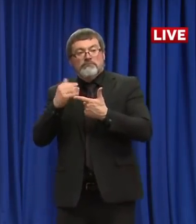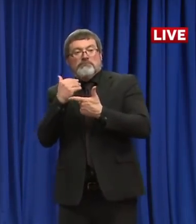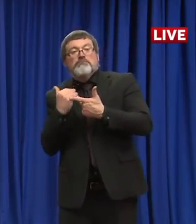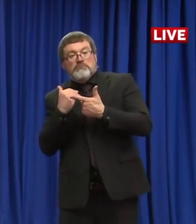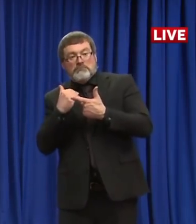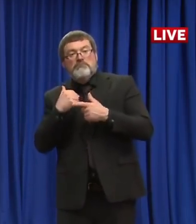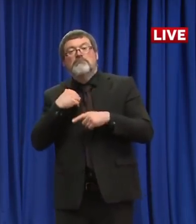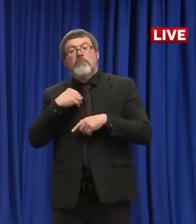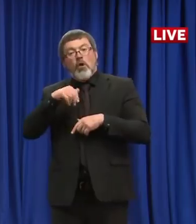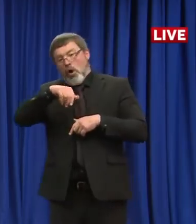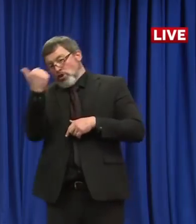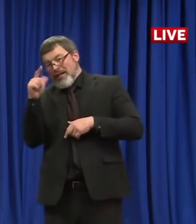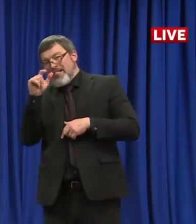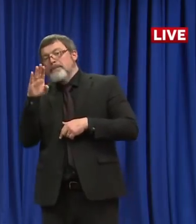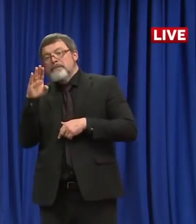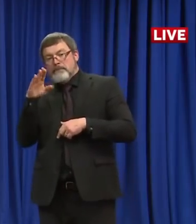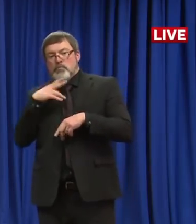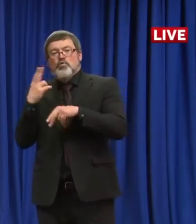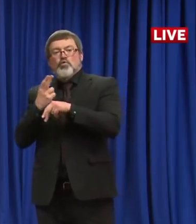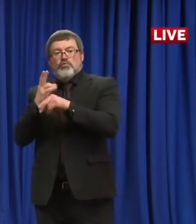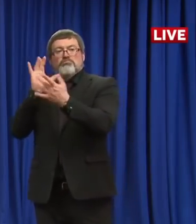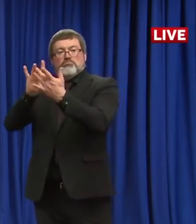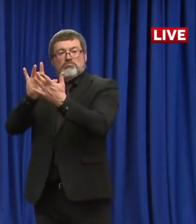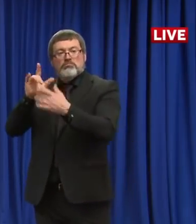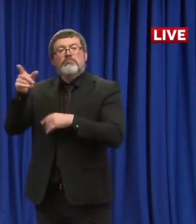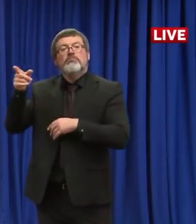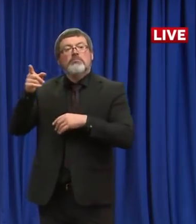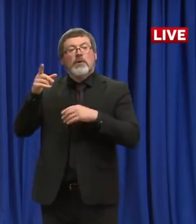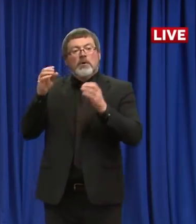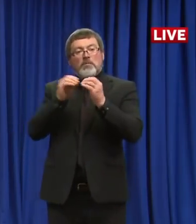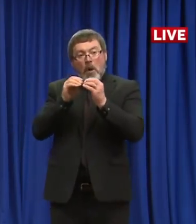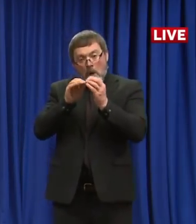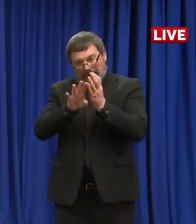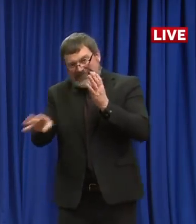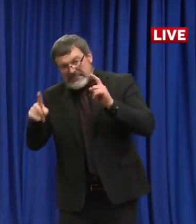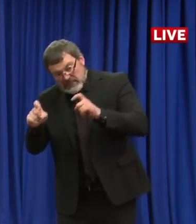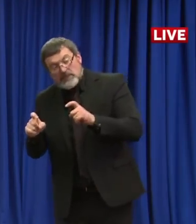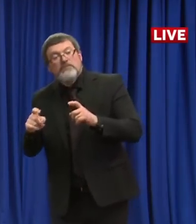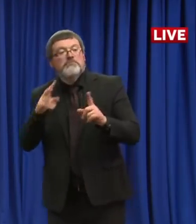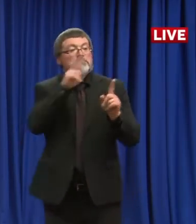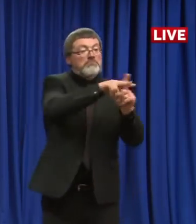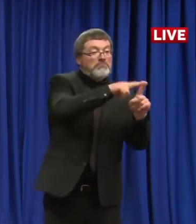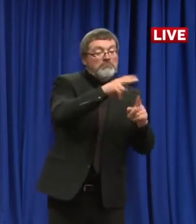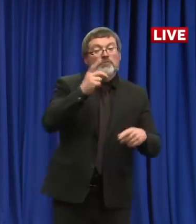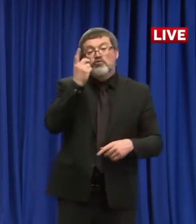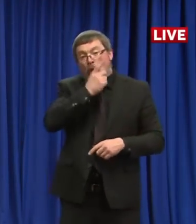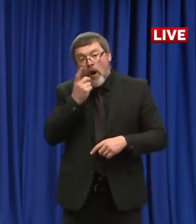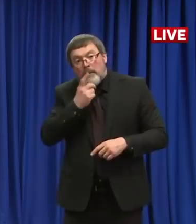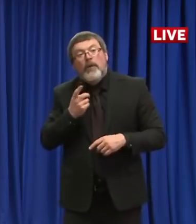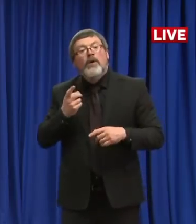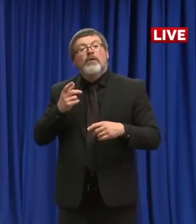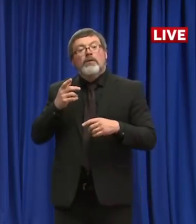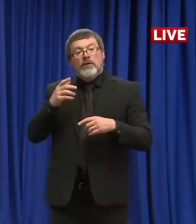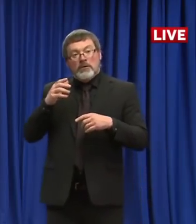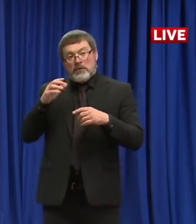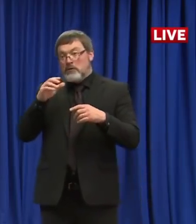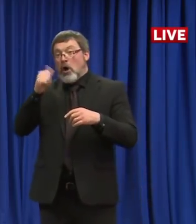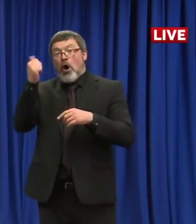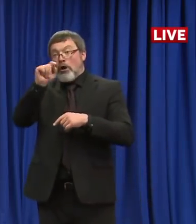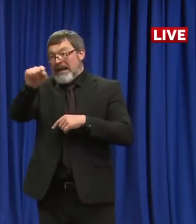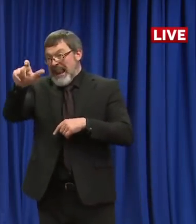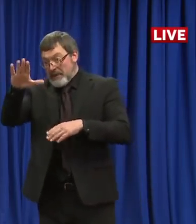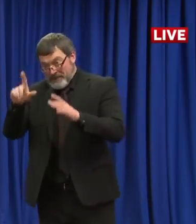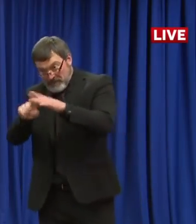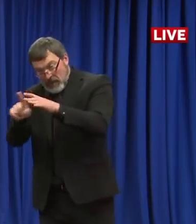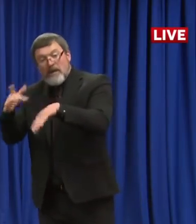potentially expand testing, whether it's at Dartmouth or our public lab, is always there. More labs and more testing opportunities always coming online. So it'll